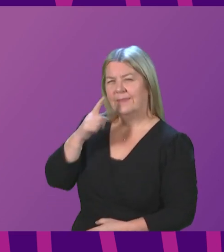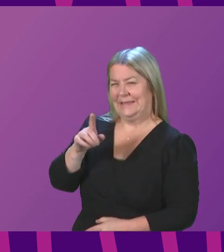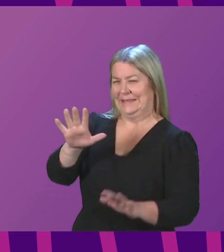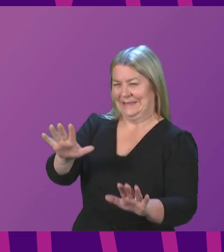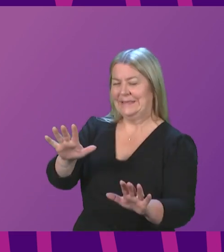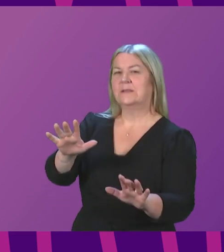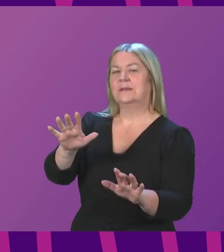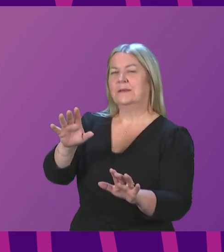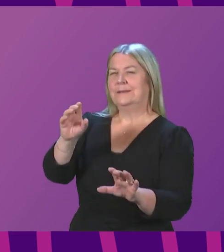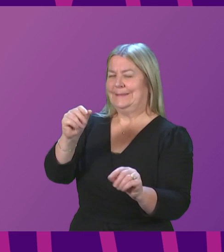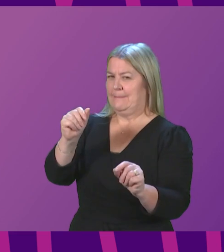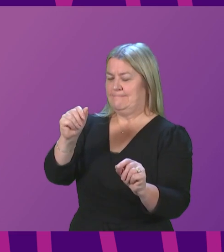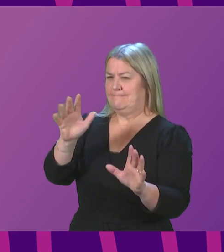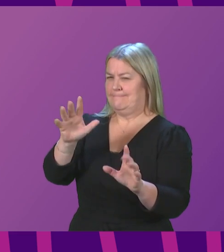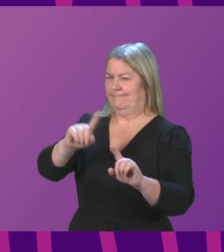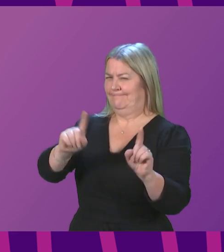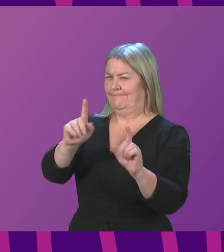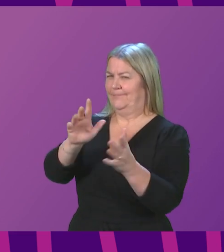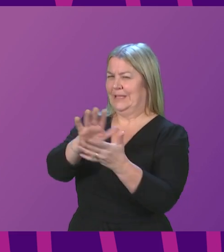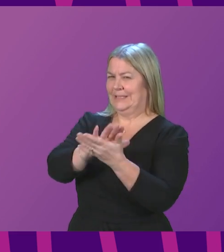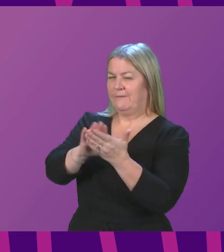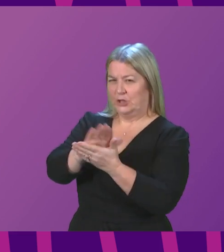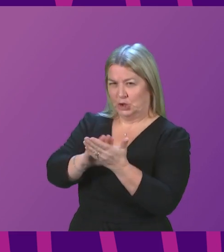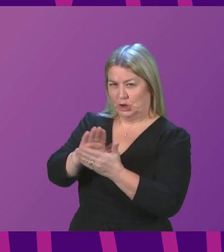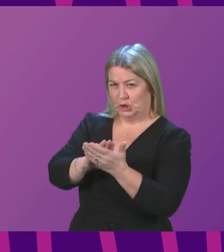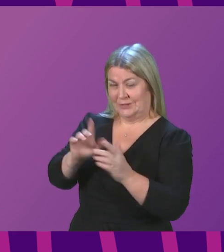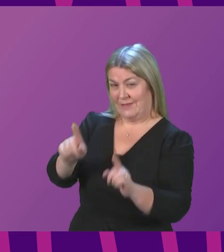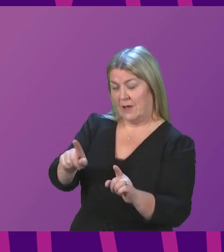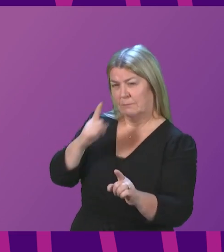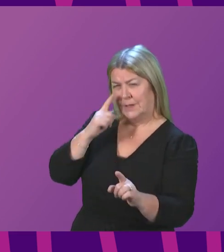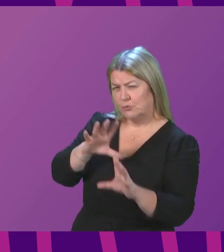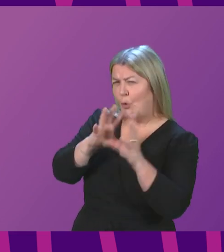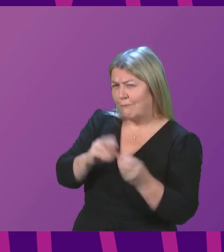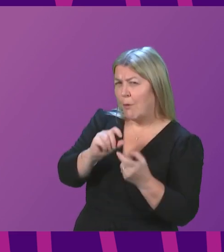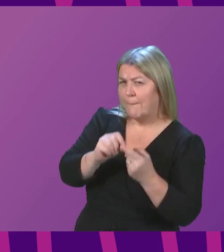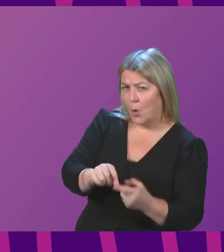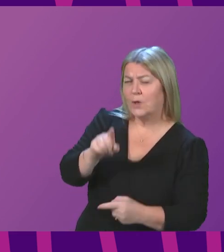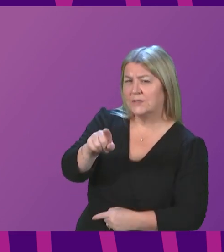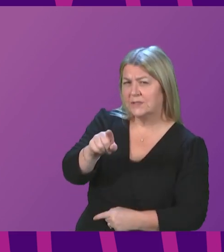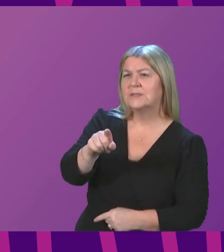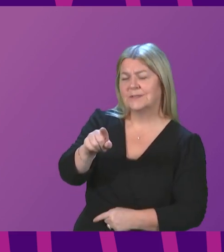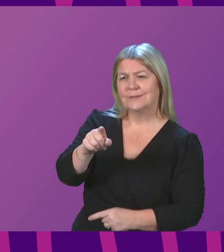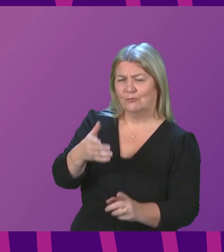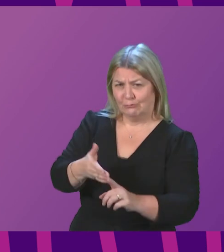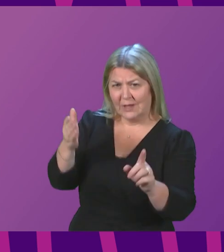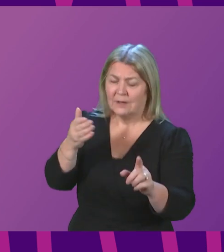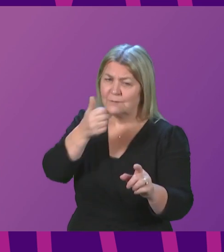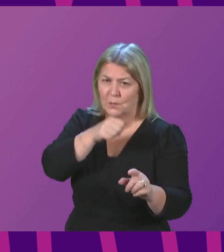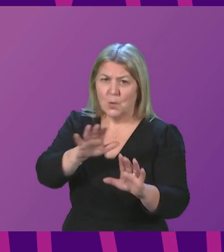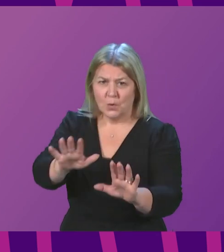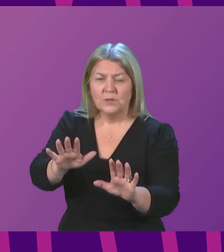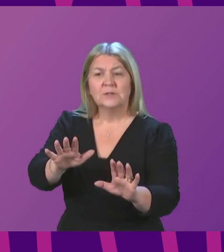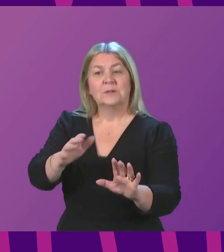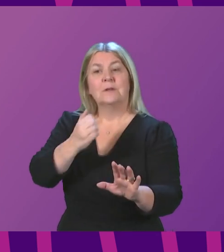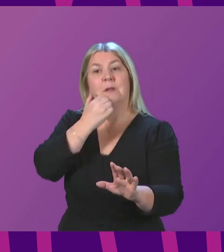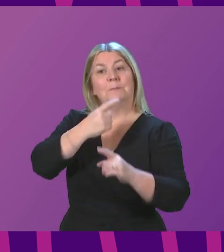the figures need to be treated with some degree of caution but the overall point is one that is important to recognise of course the overall